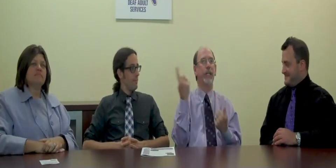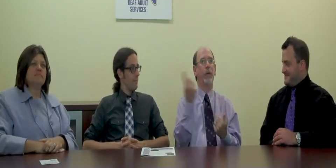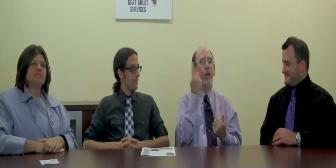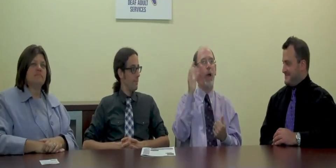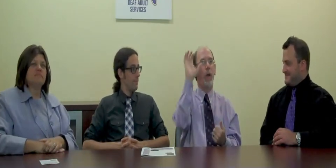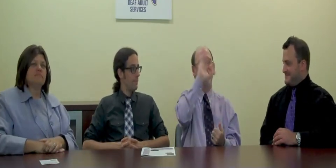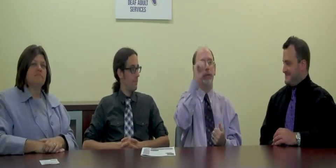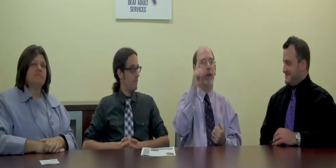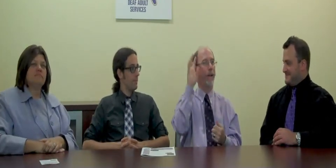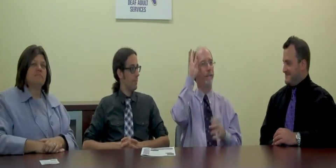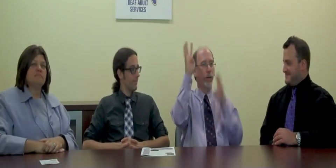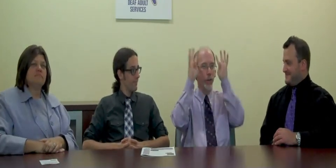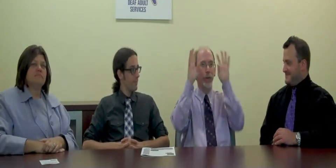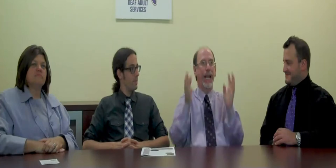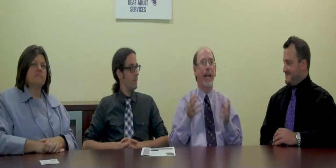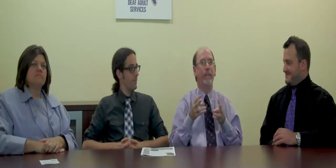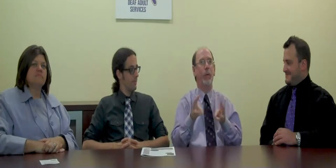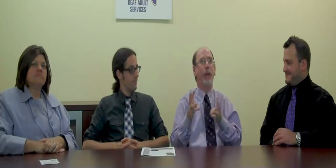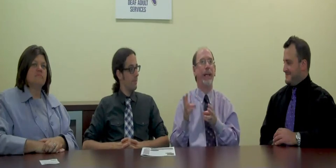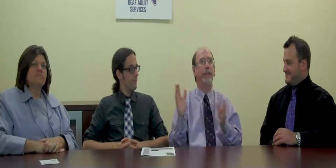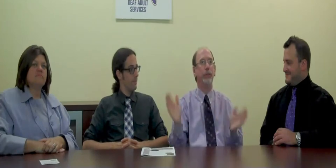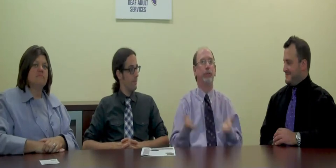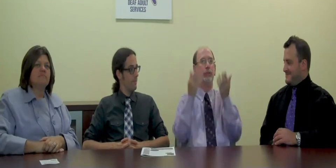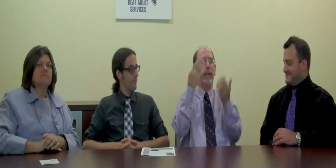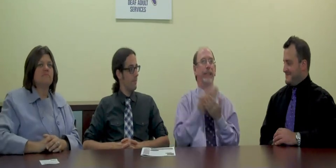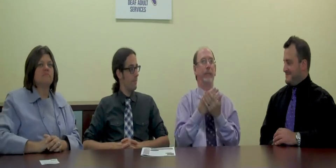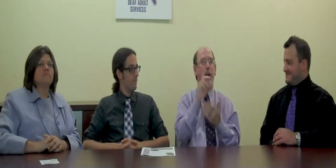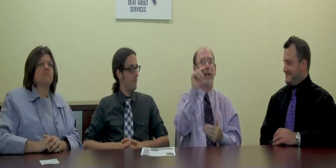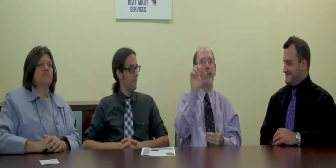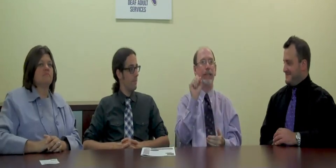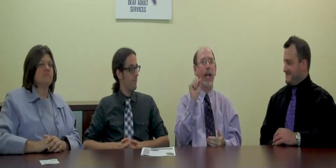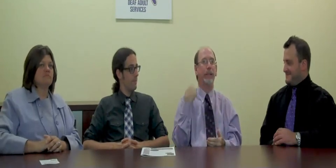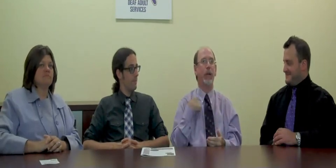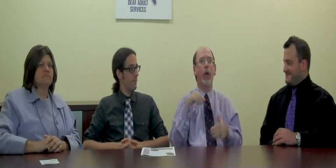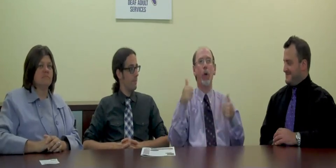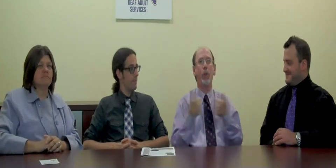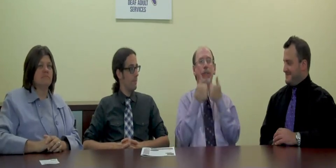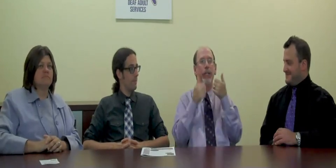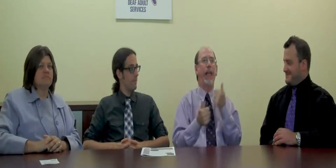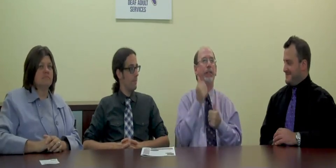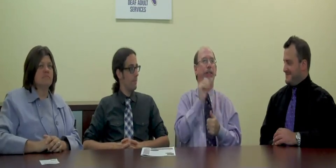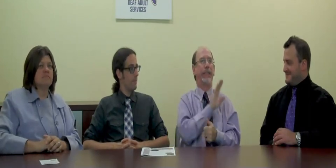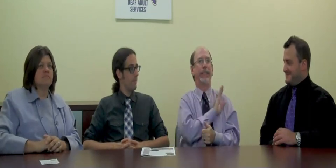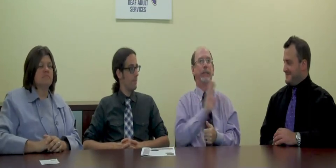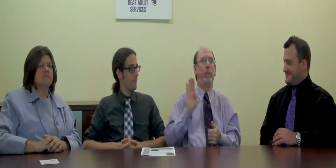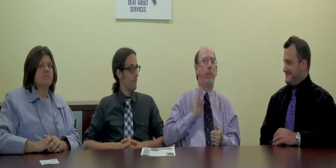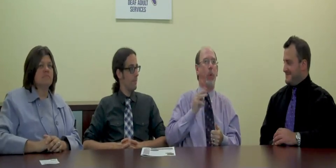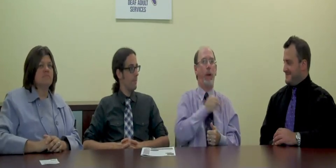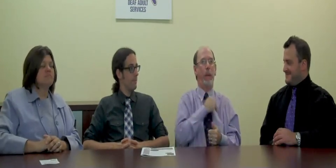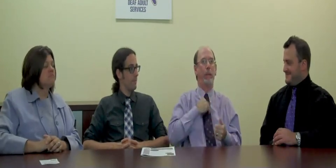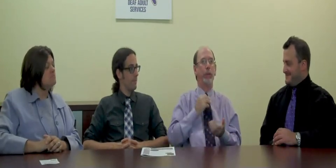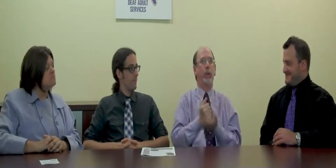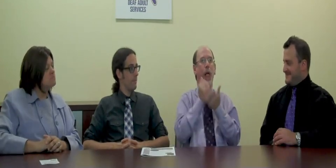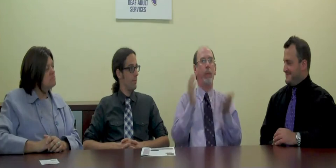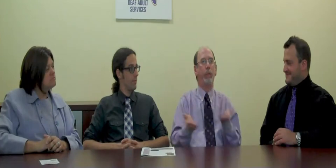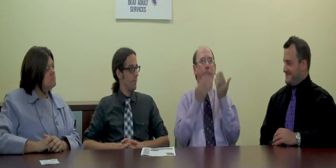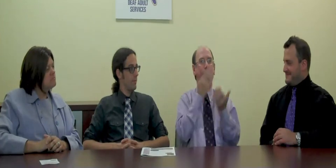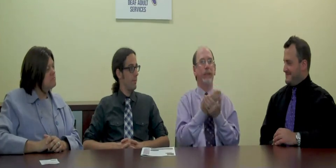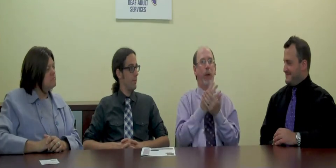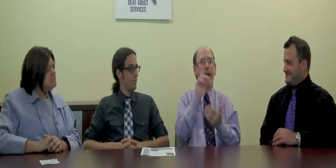As a small agency, we are always looking for creative ways to raise money for DOS. We challenged each board member to help